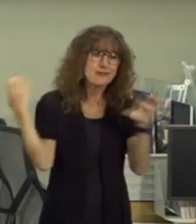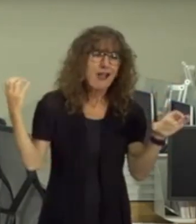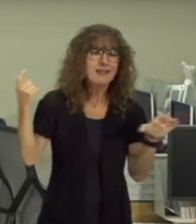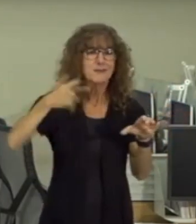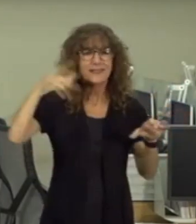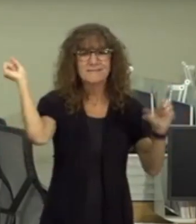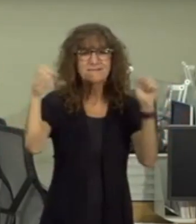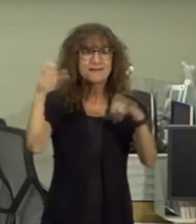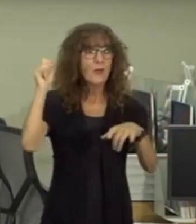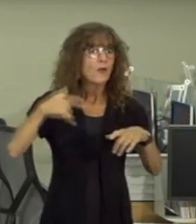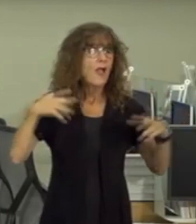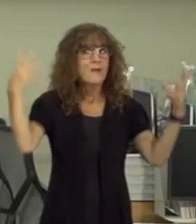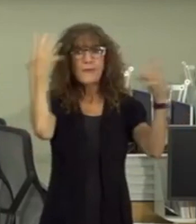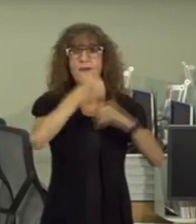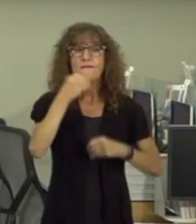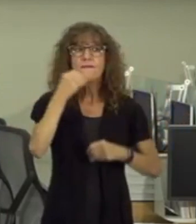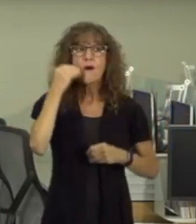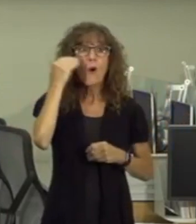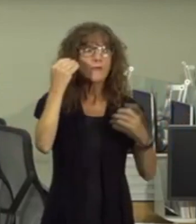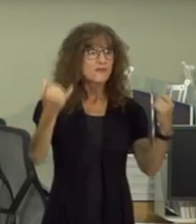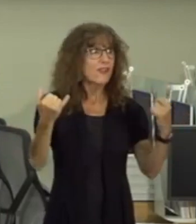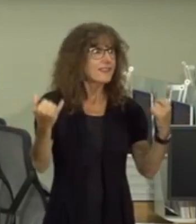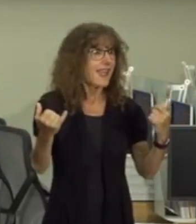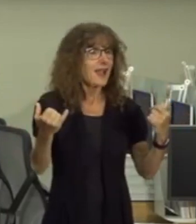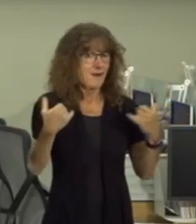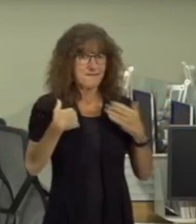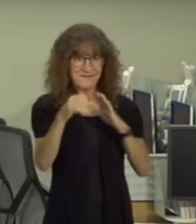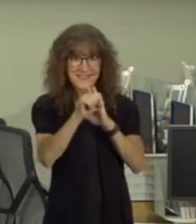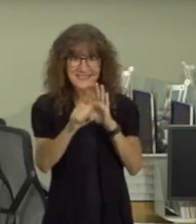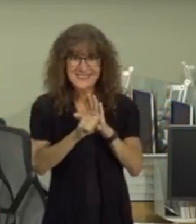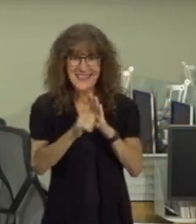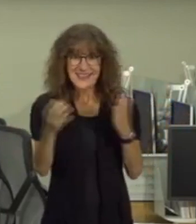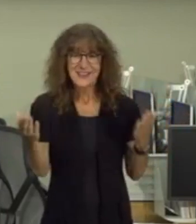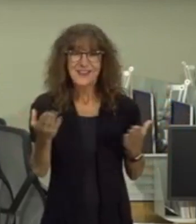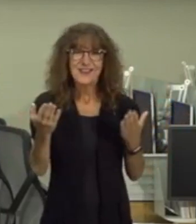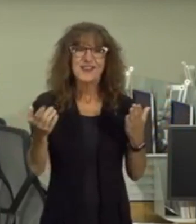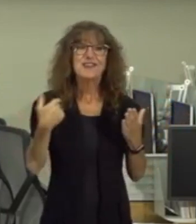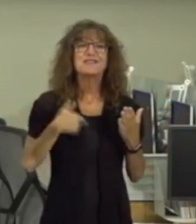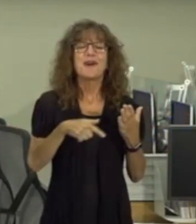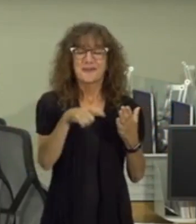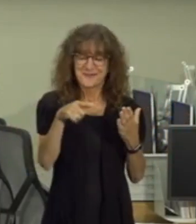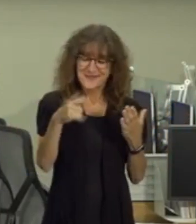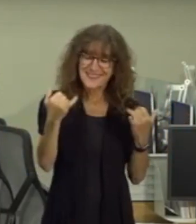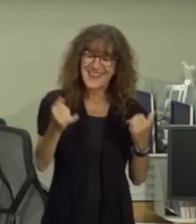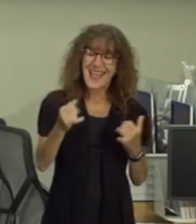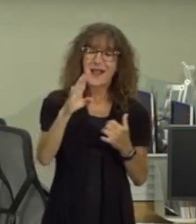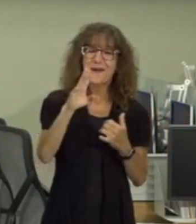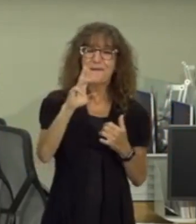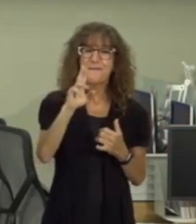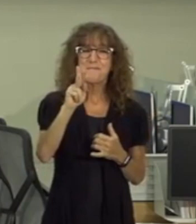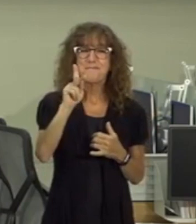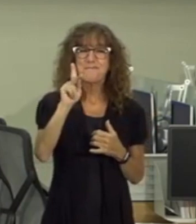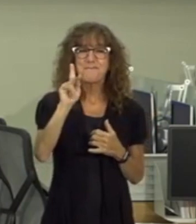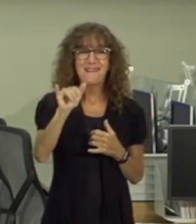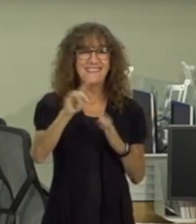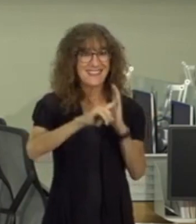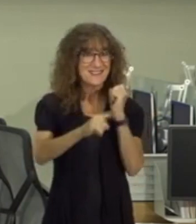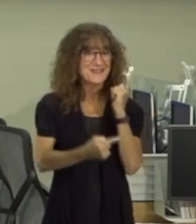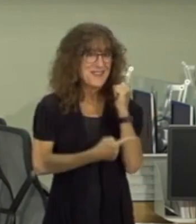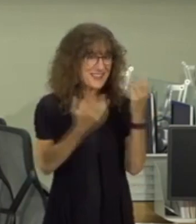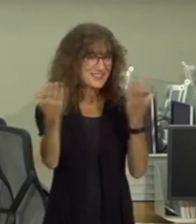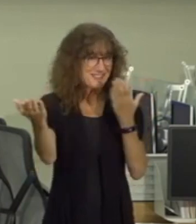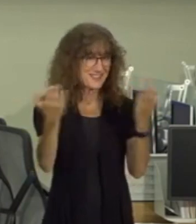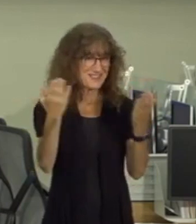and we have the most beautiful homes in the state right now and so i want to remind you that we did return those bulky trash services they've been available